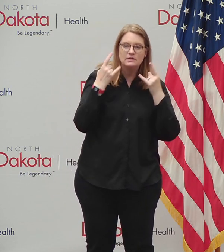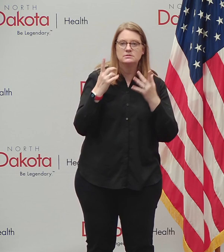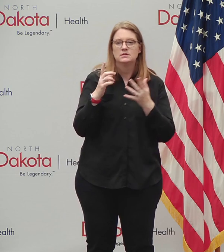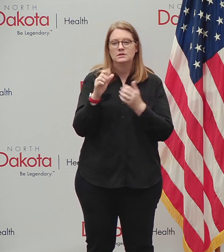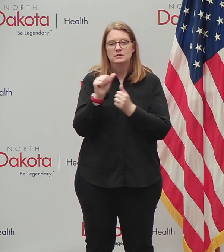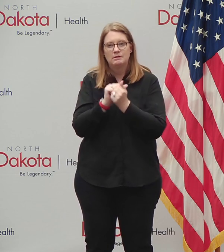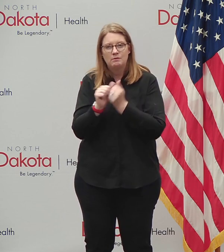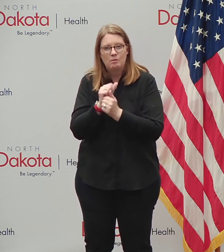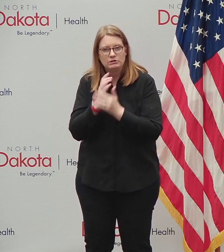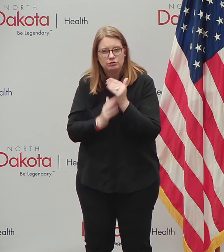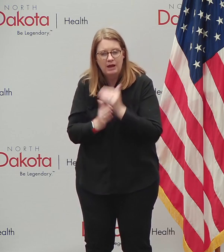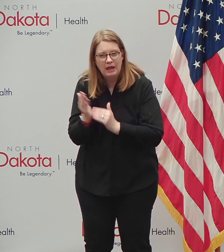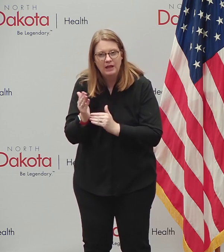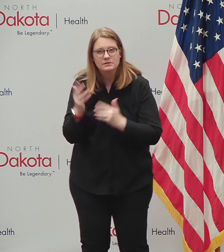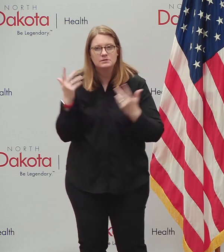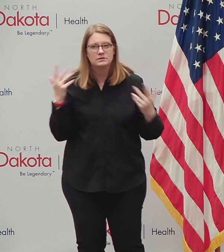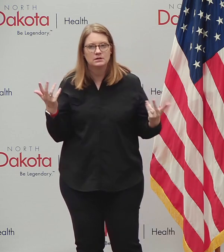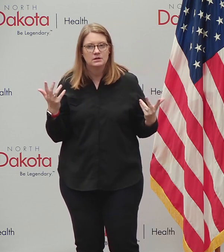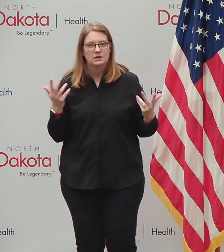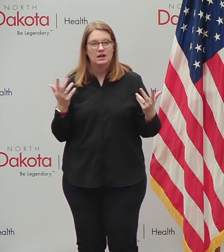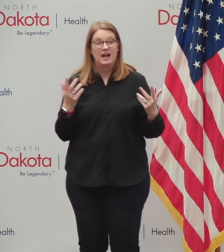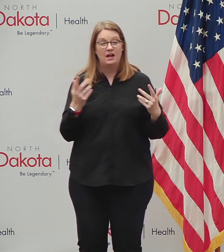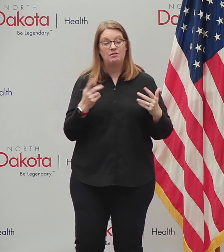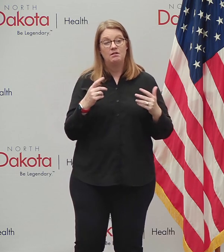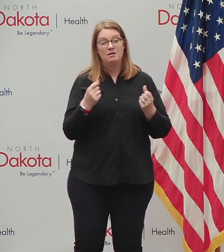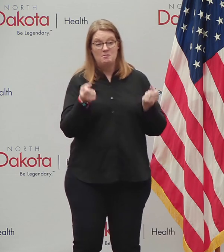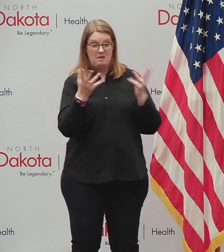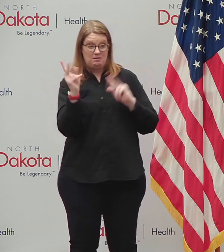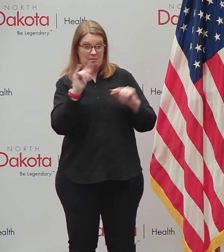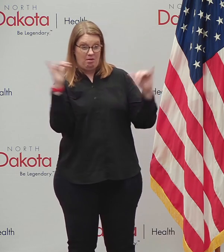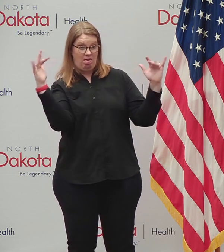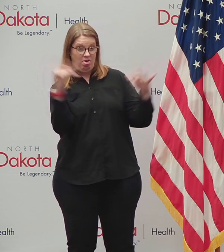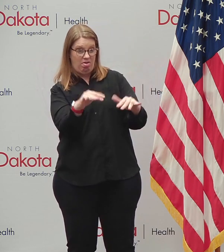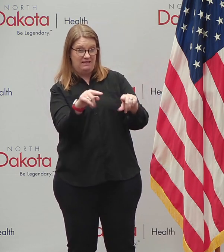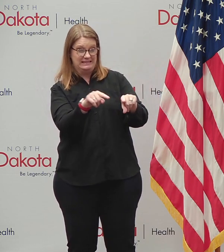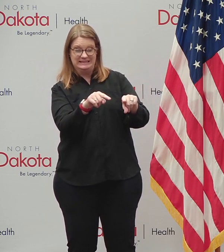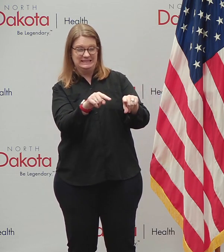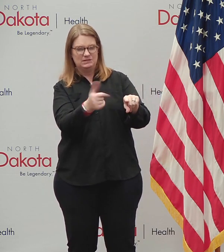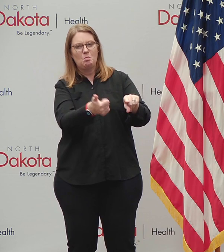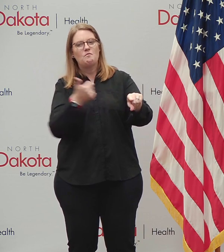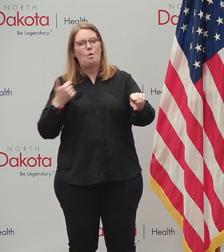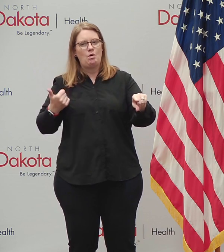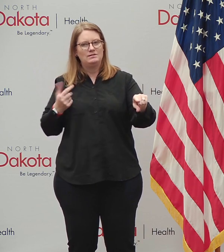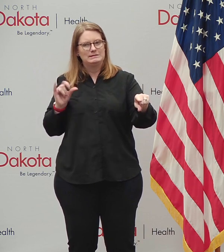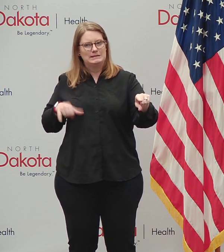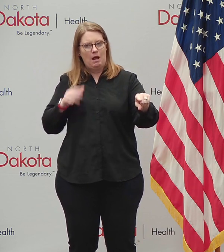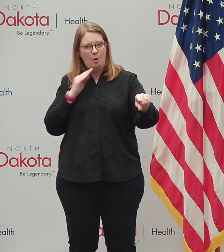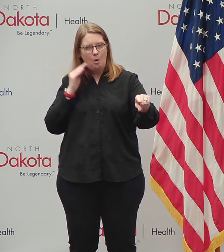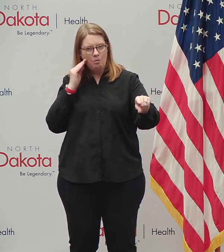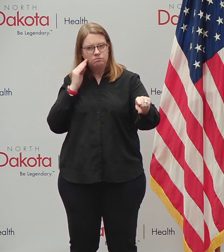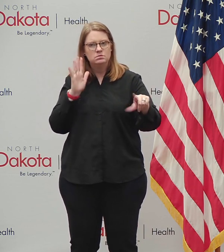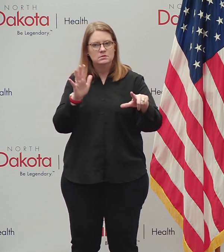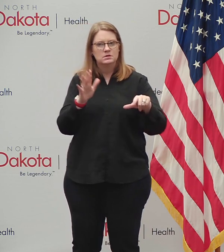hygiene and avoiding, uh, you know, crowded, uh, transmissible areas because it's your choices that are helping, uh, uh, to have our numbers, uh,